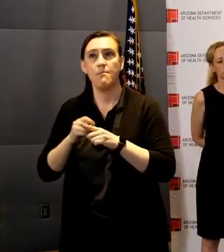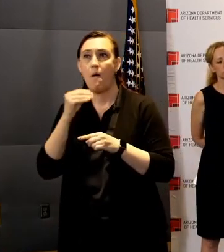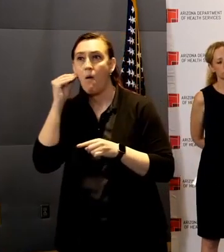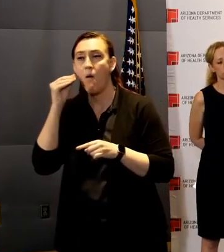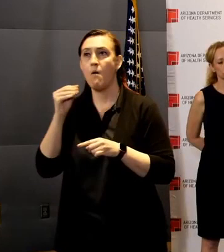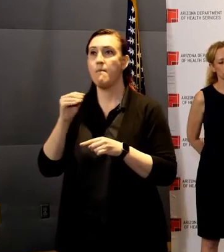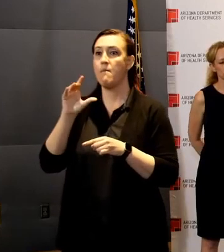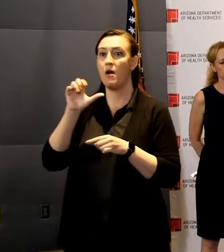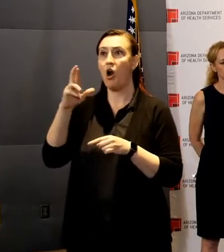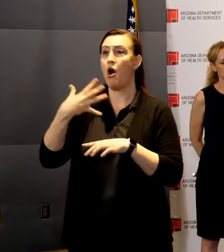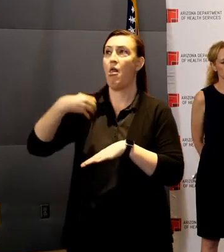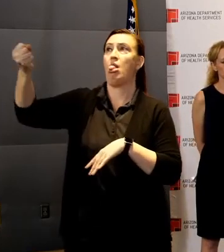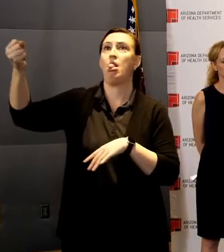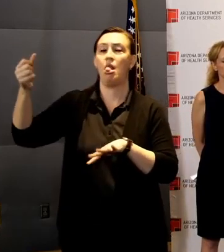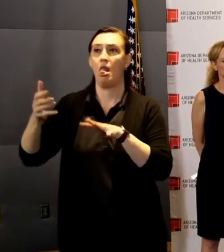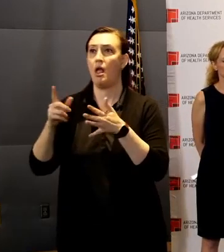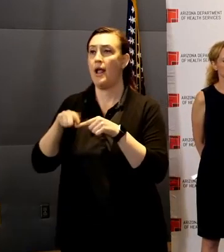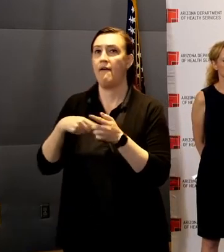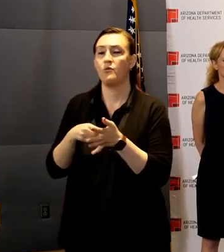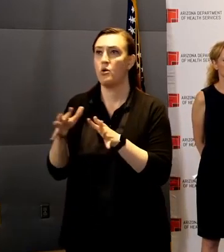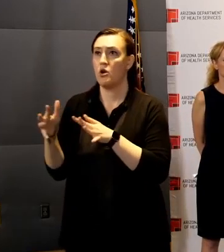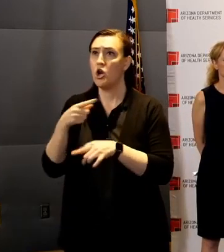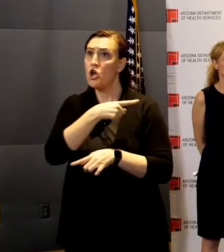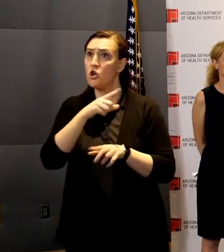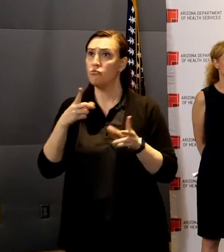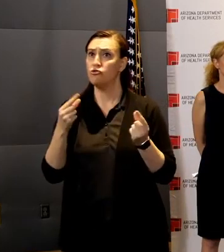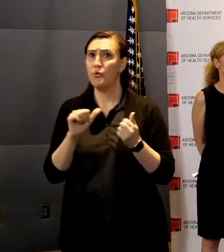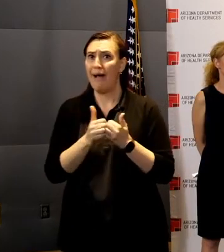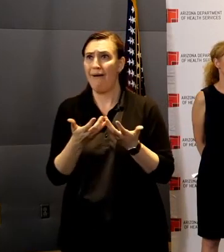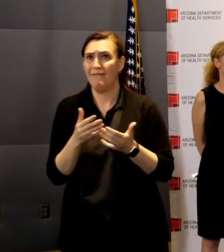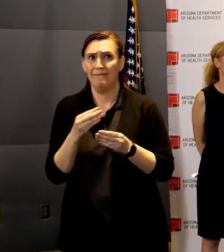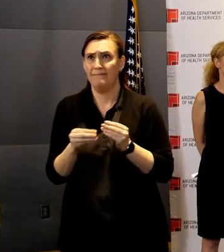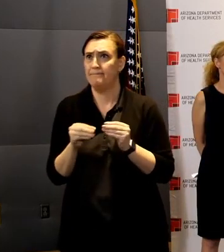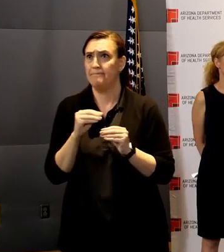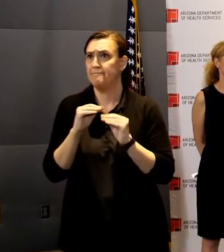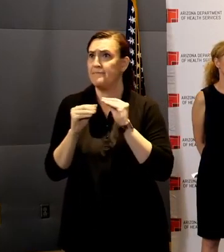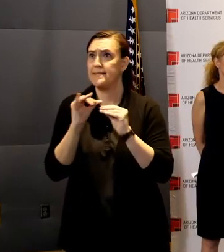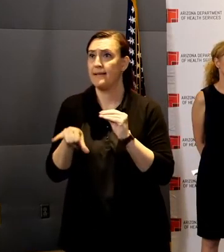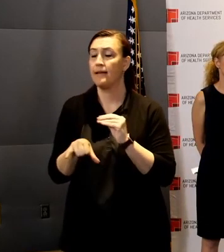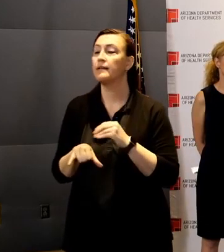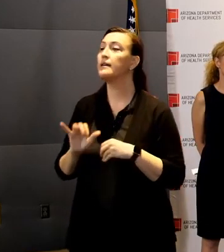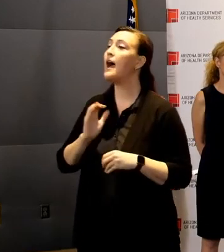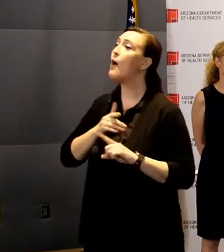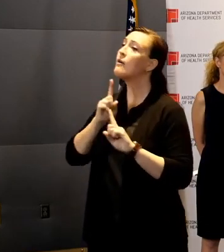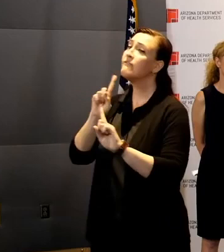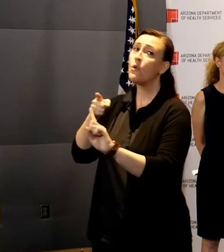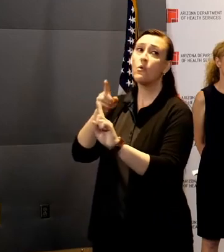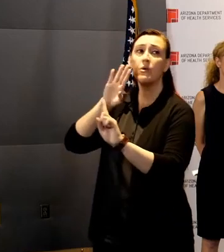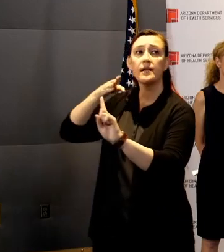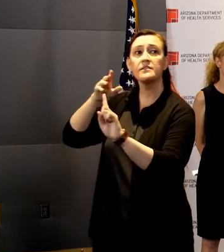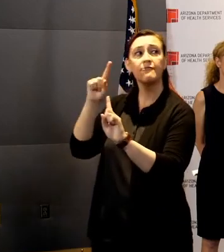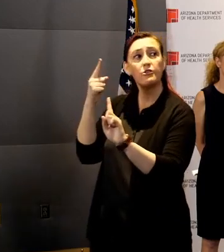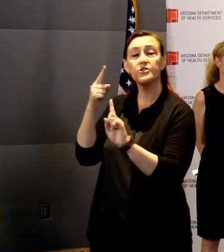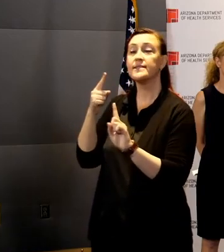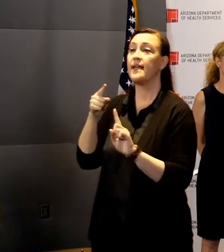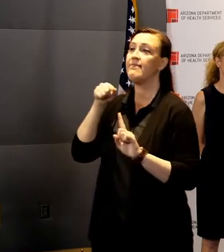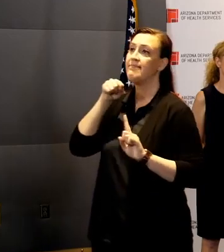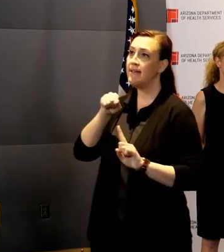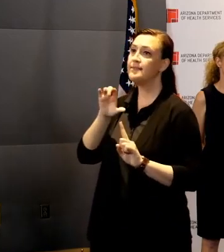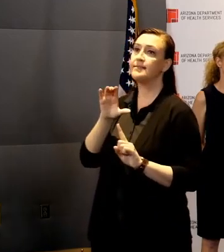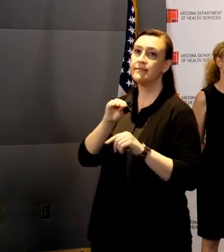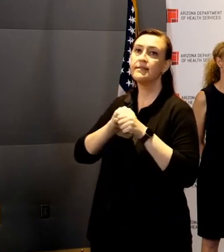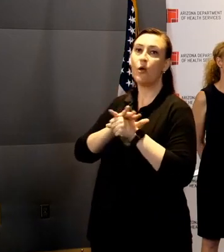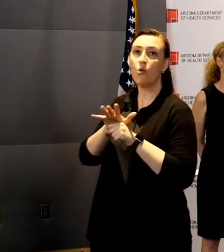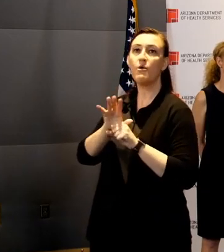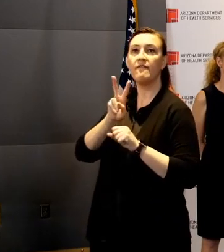to do about all of that? So our focus has been first and foremost on the urgency of this issue of COVID